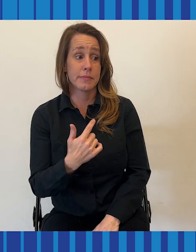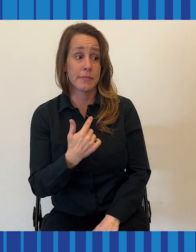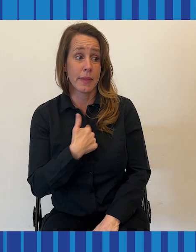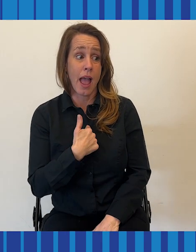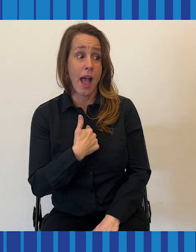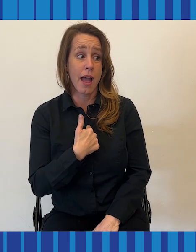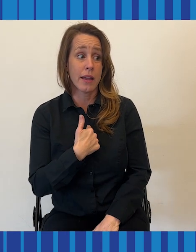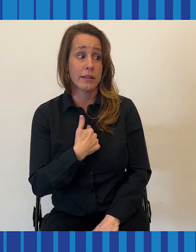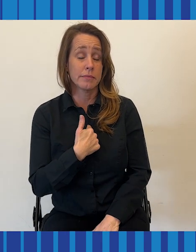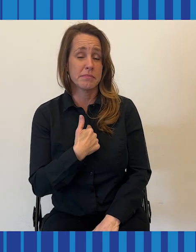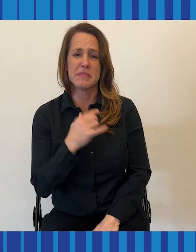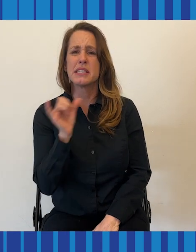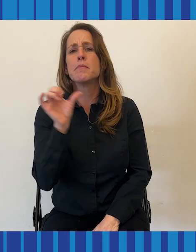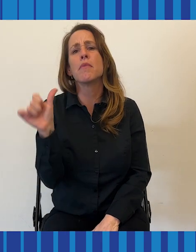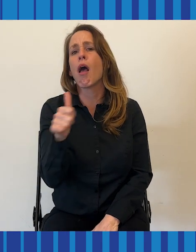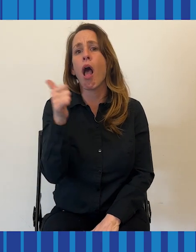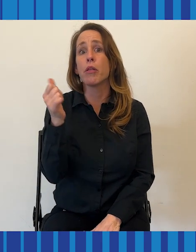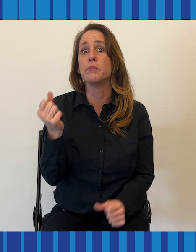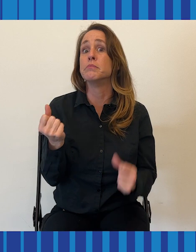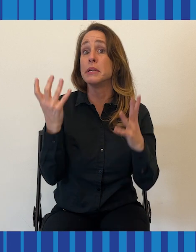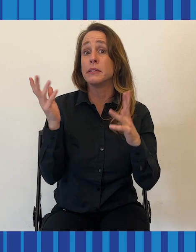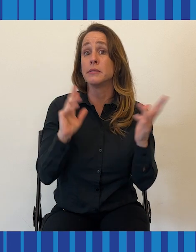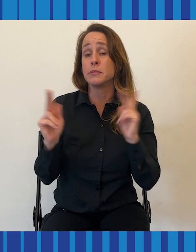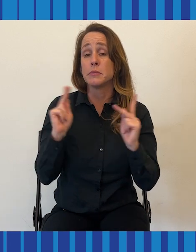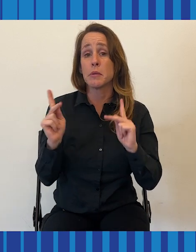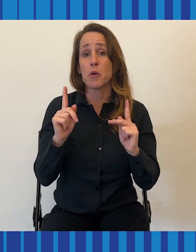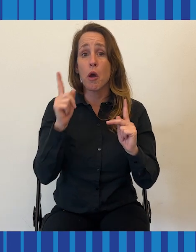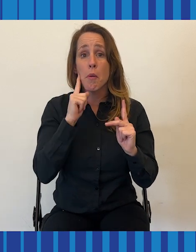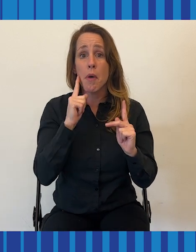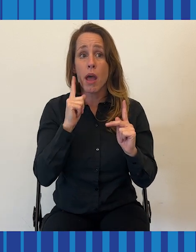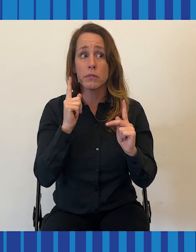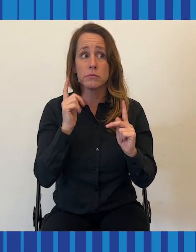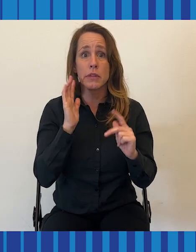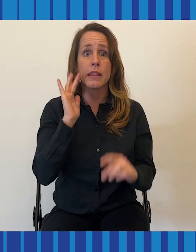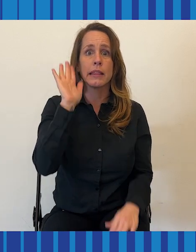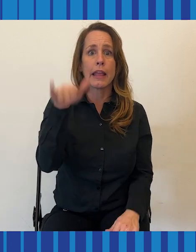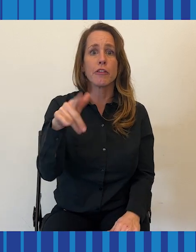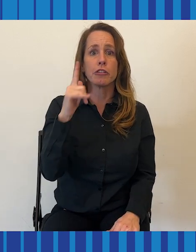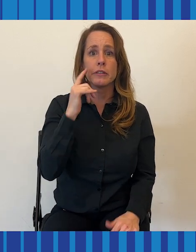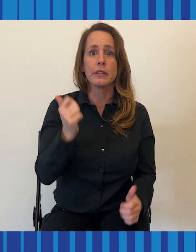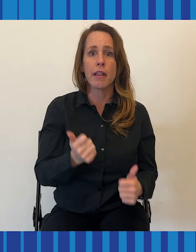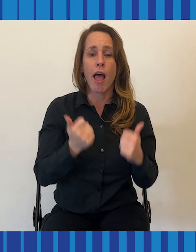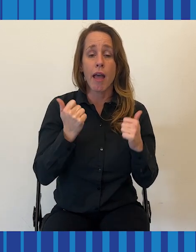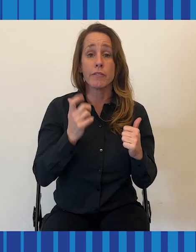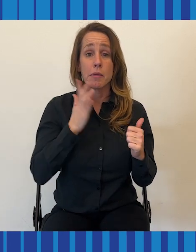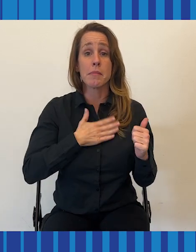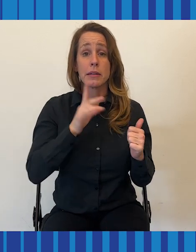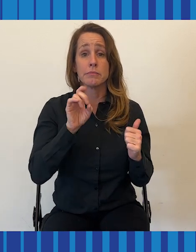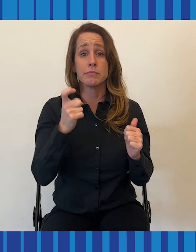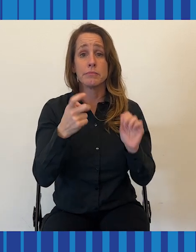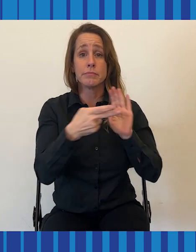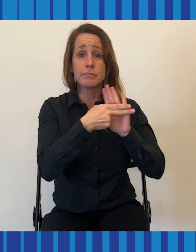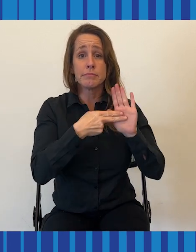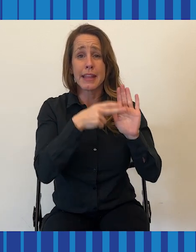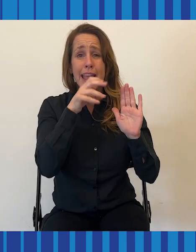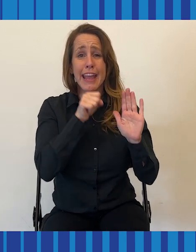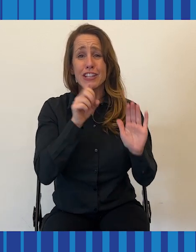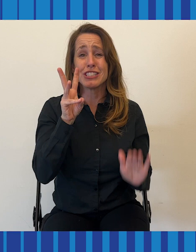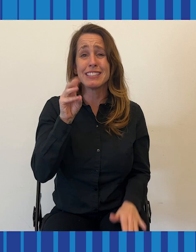I'm one of these people, I mean, there are many of us now, who have been diagnosed autistic very late in life. I was diagnosed age 60.